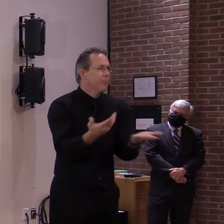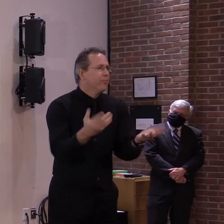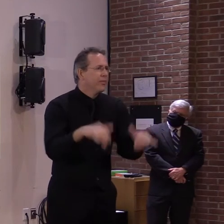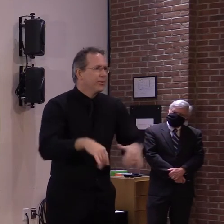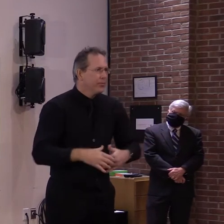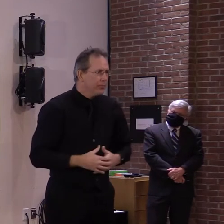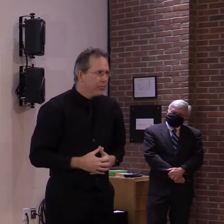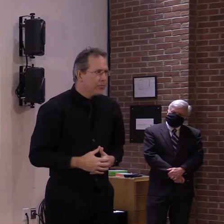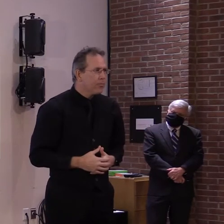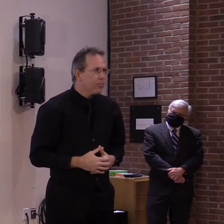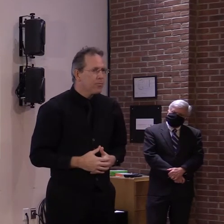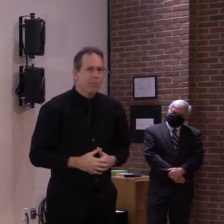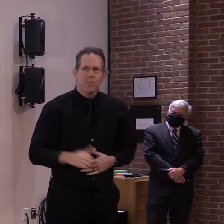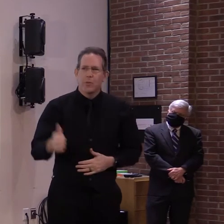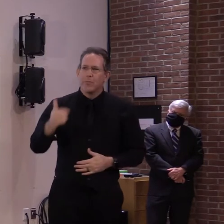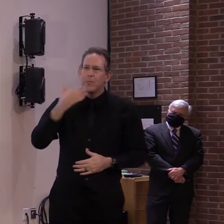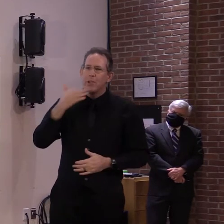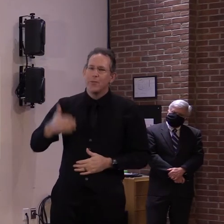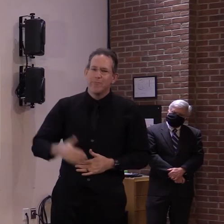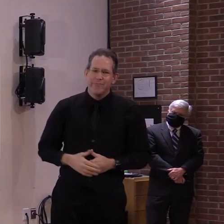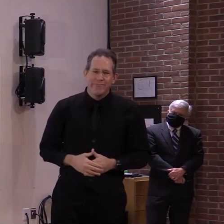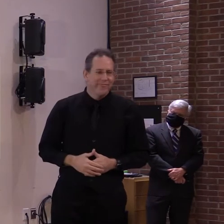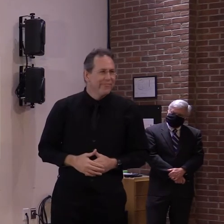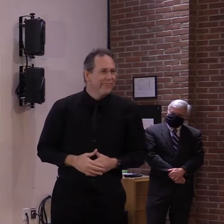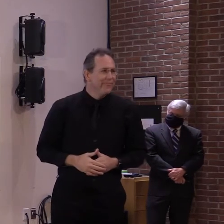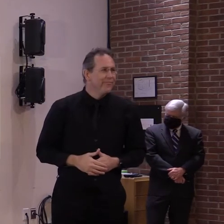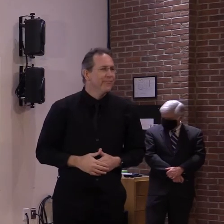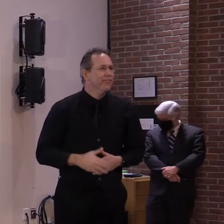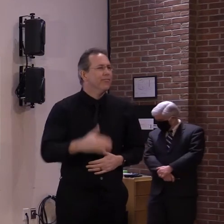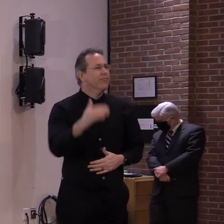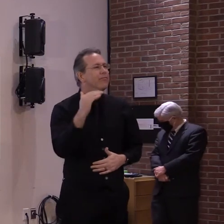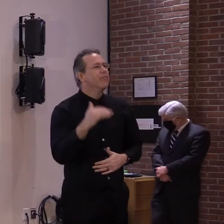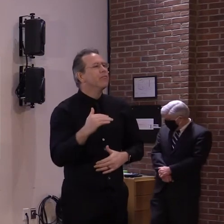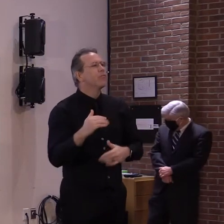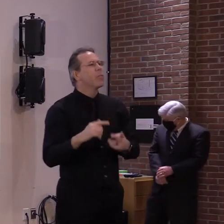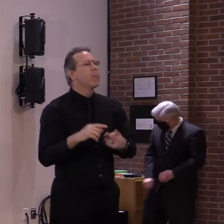Thanks. Ed, the Newport Daily Express.